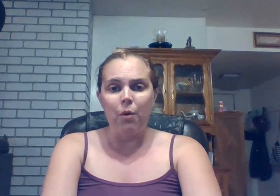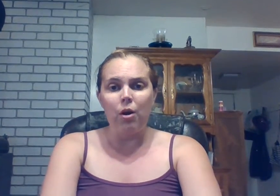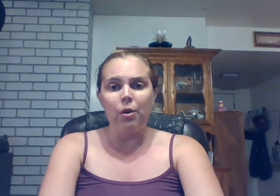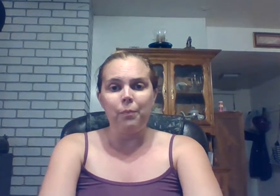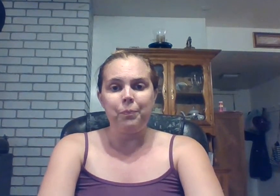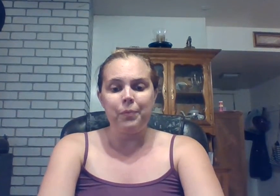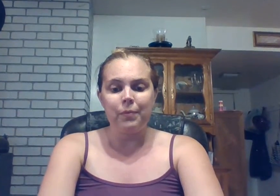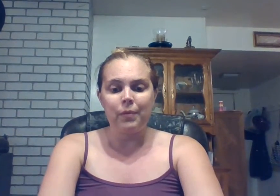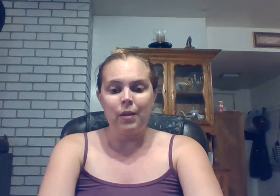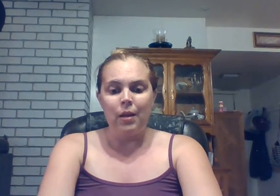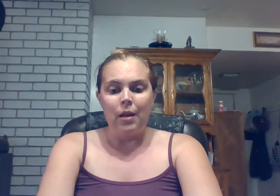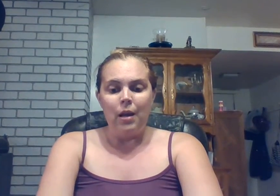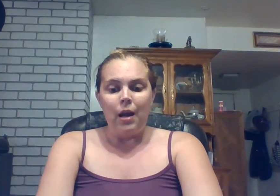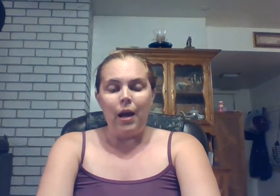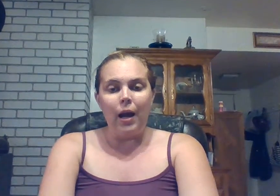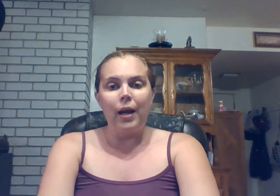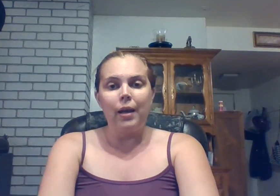tomorrow i